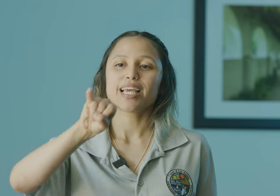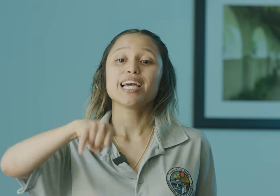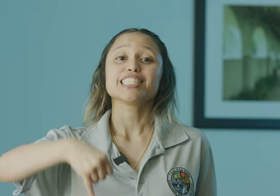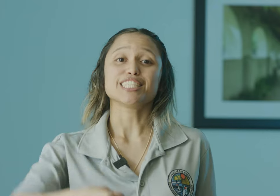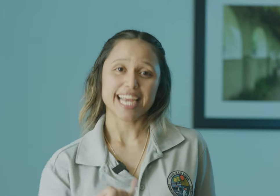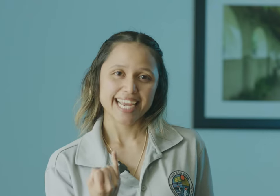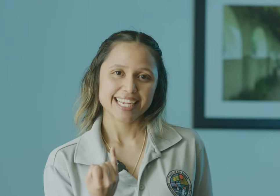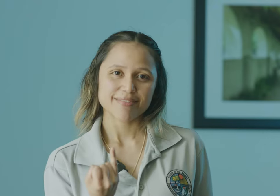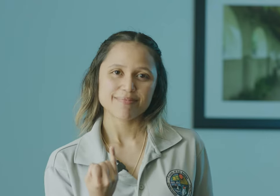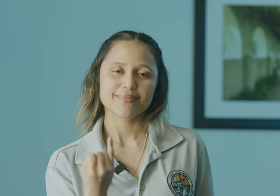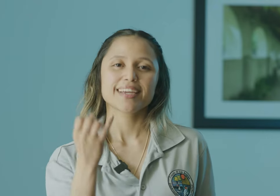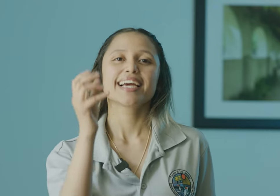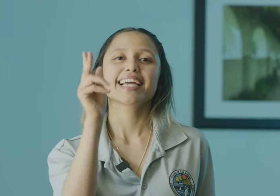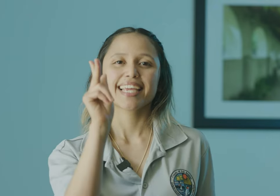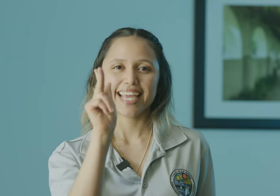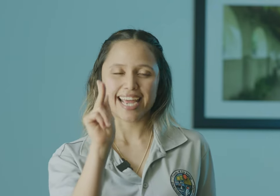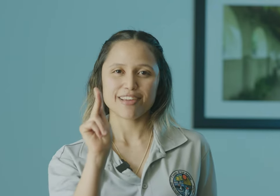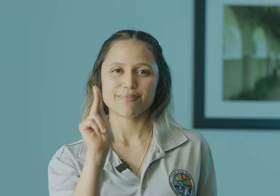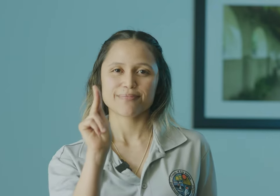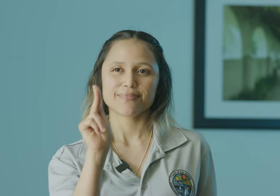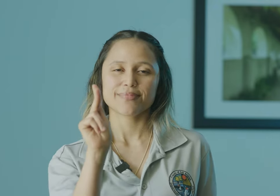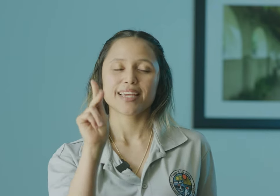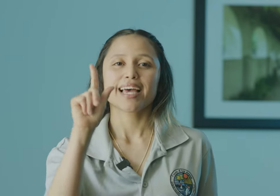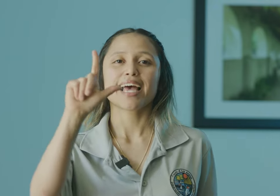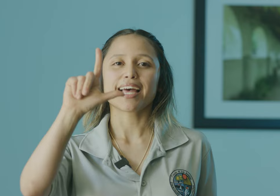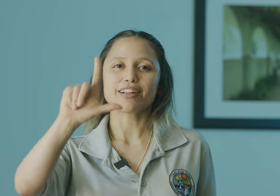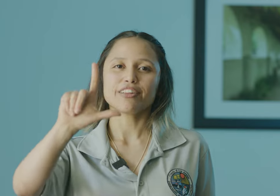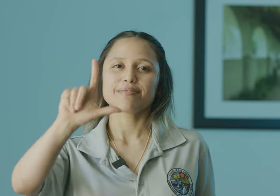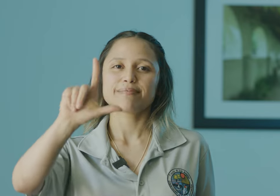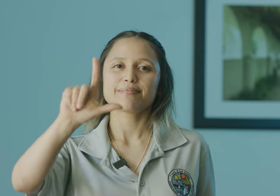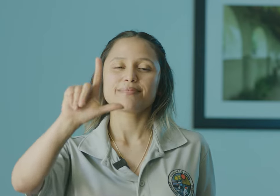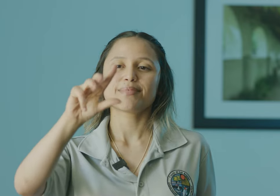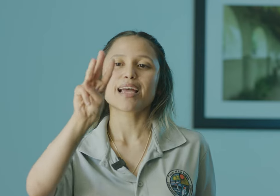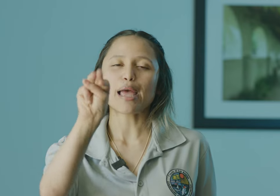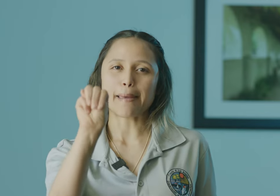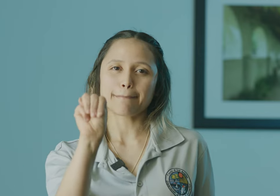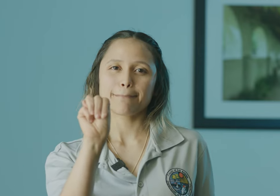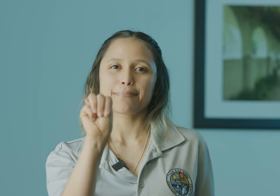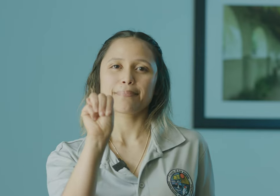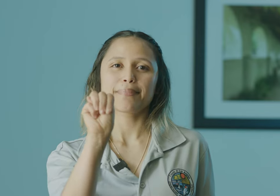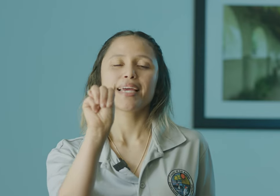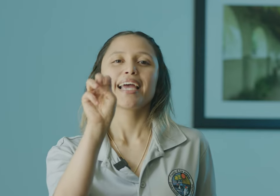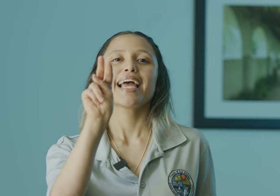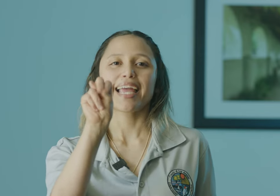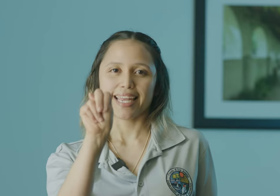J. K. L. M. N.